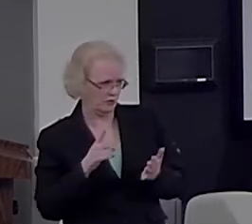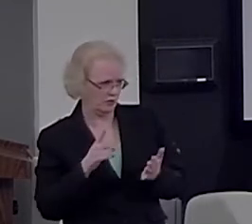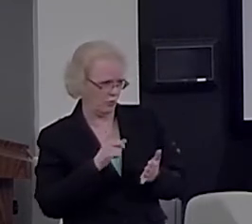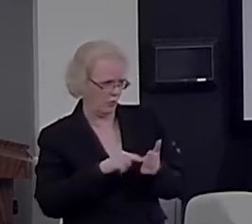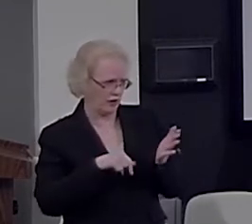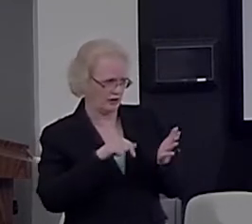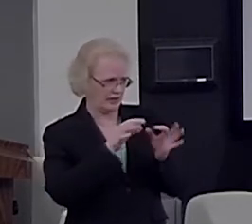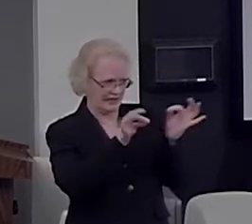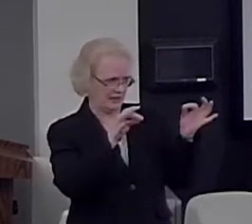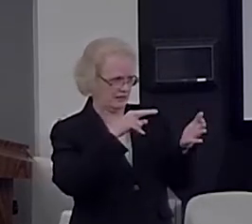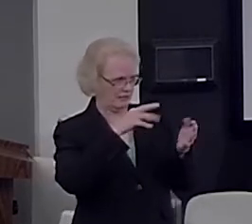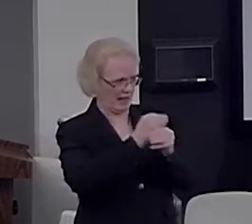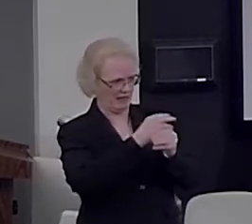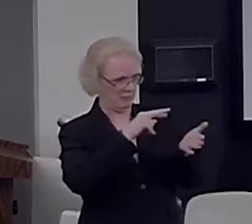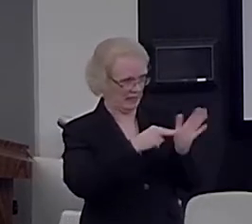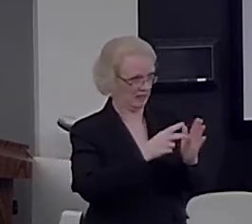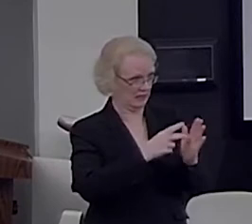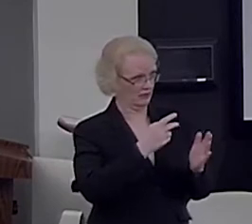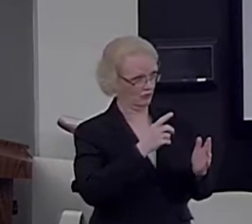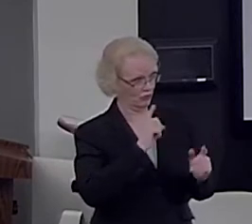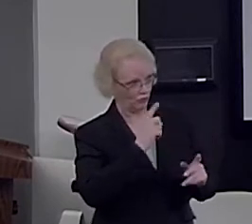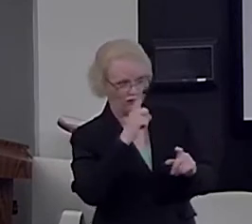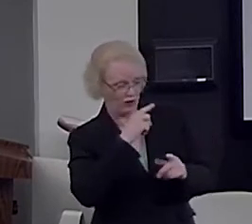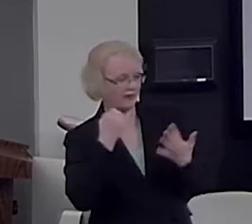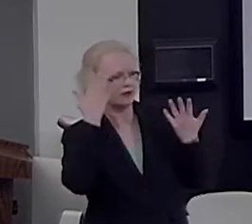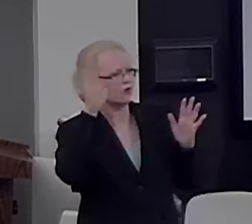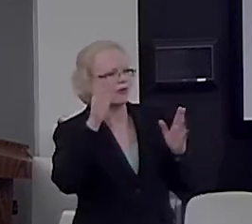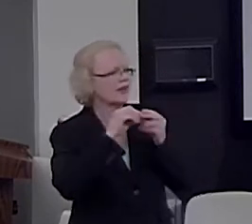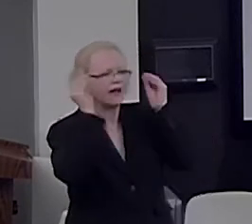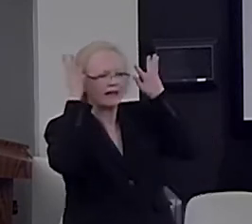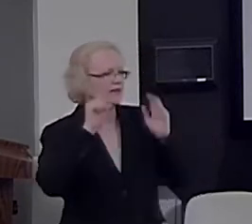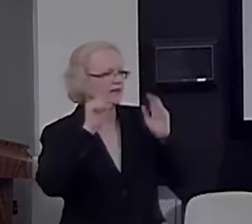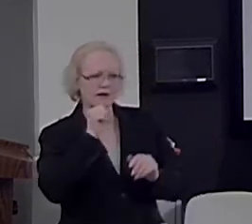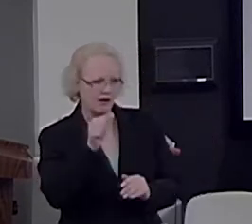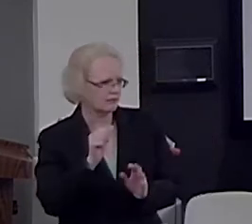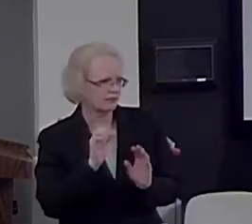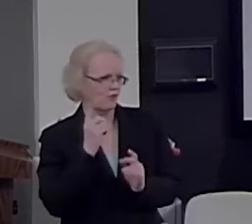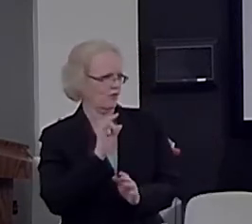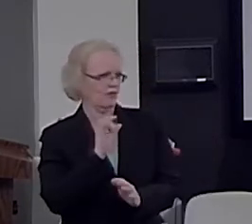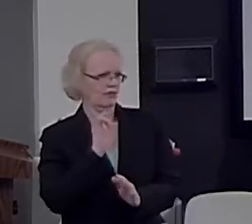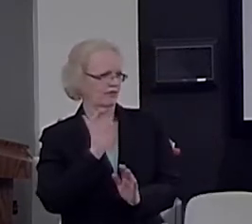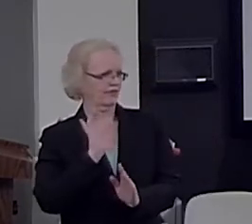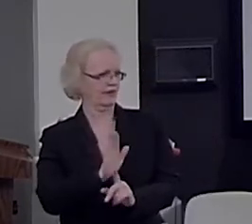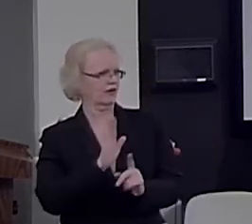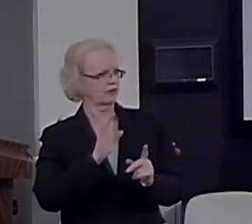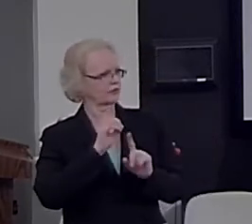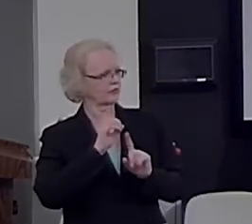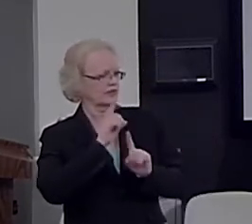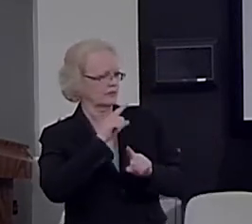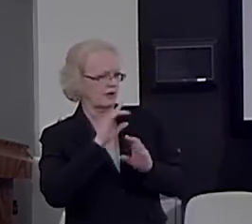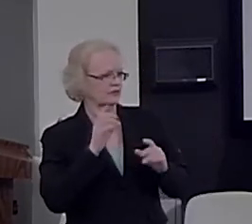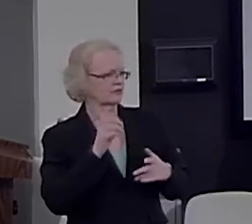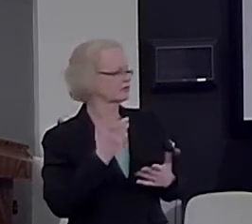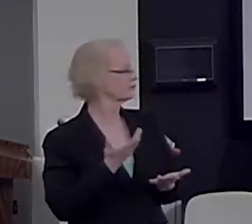meaningful mathematical sentences and the others. They don't activate this network. So, they create this interaction here.